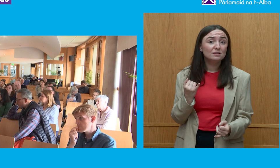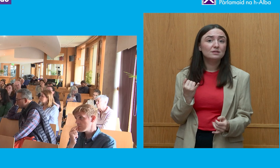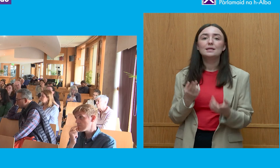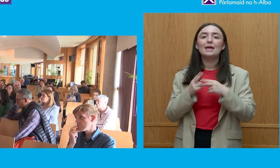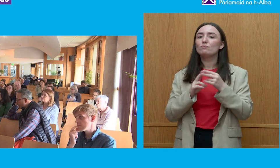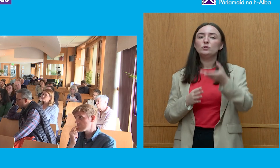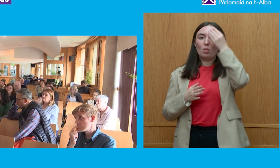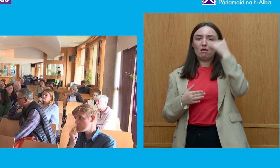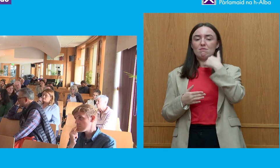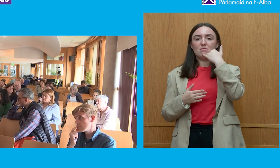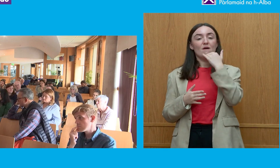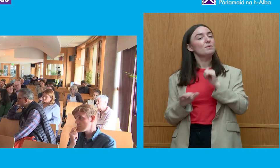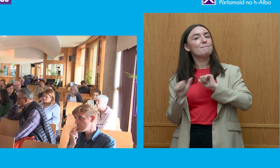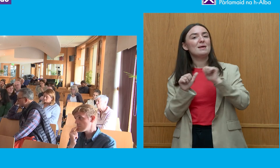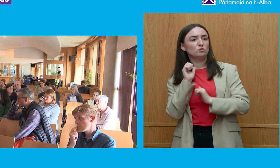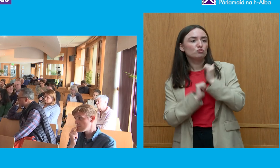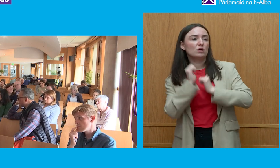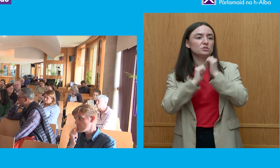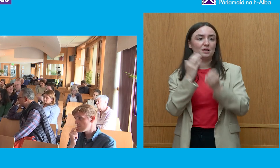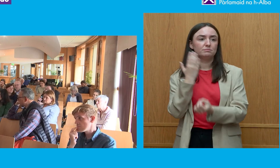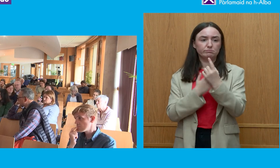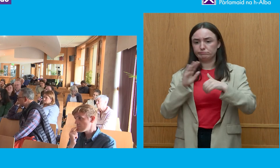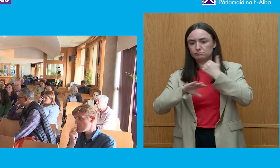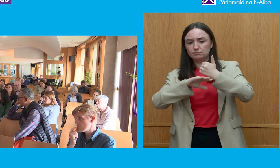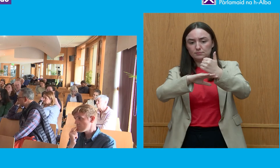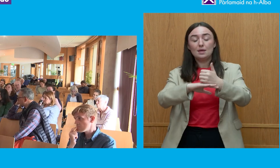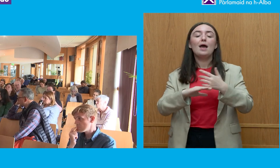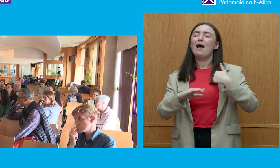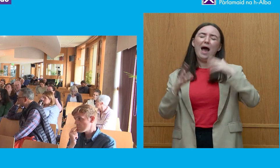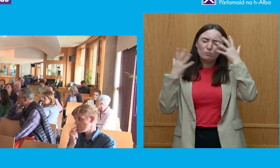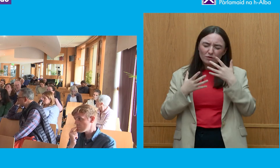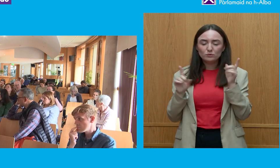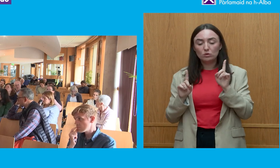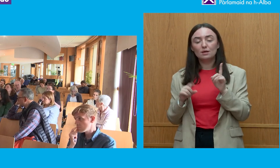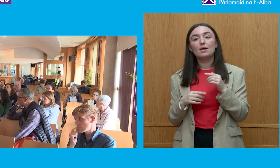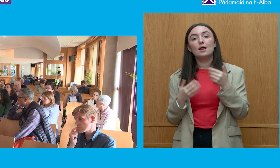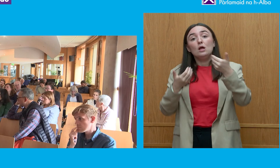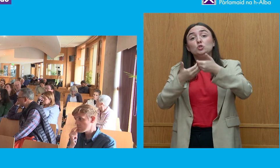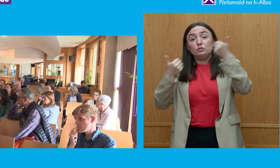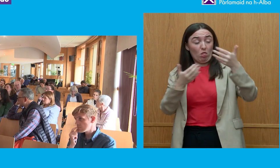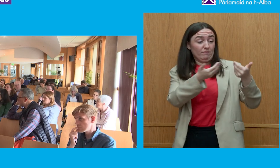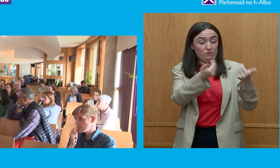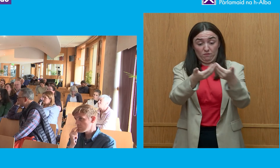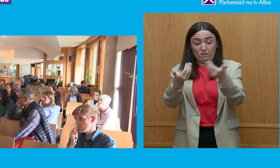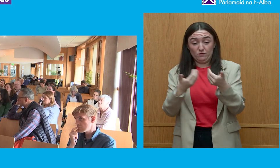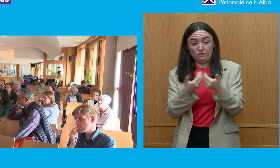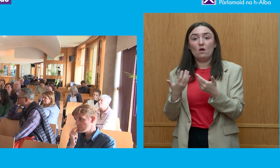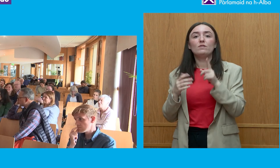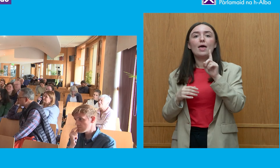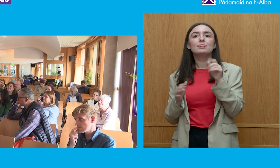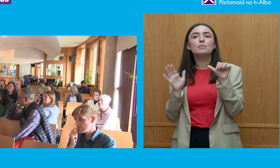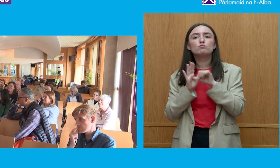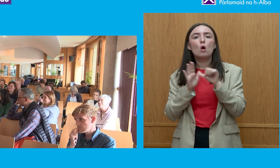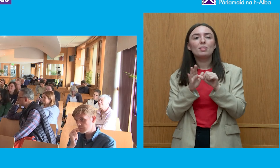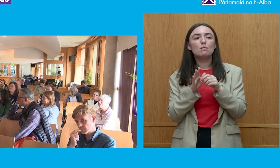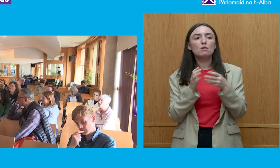as we devolve I guess I'm worried that we keep devolving and we keep devolving with hope we devolving the problem but